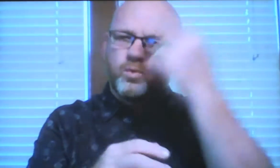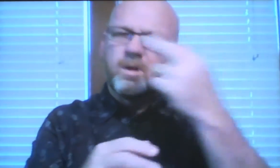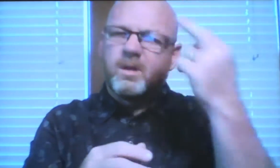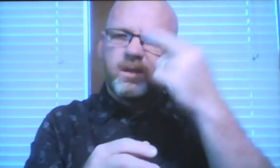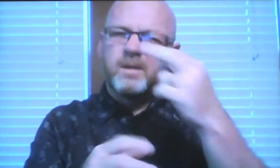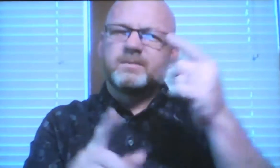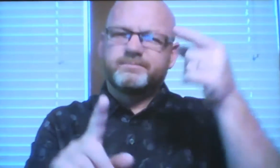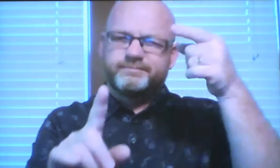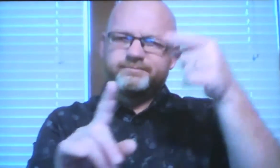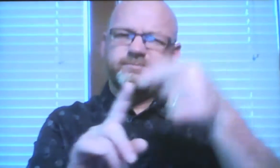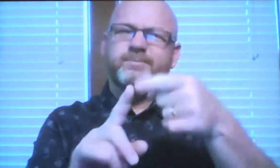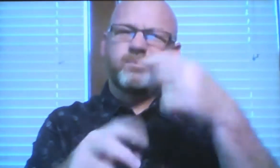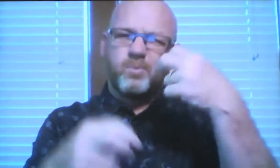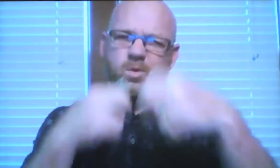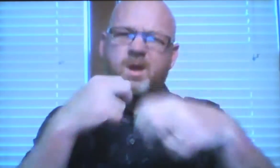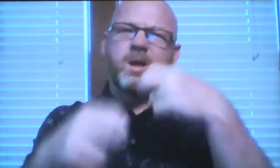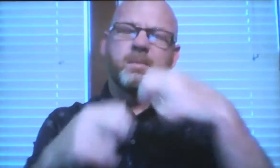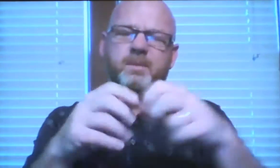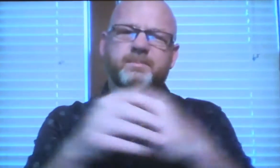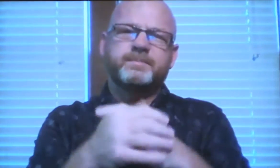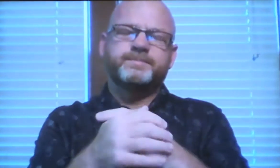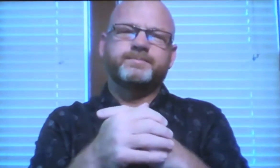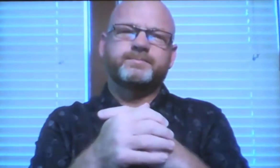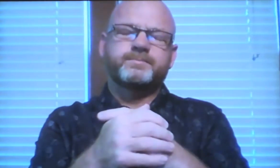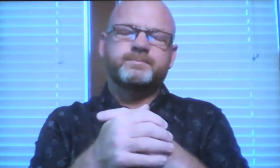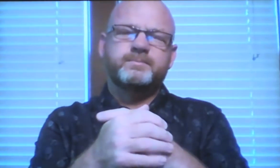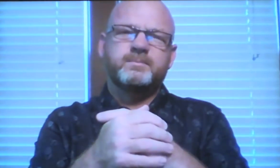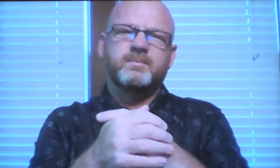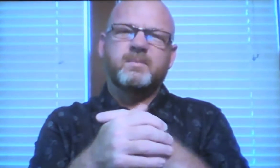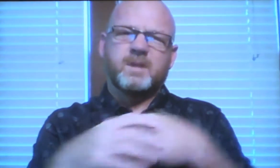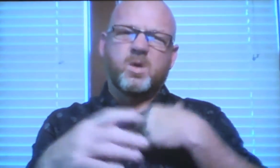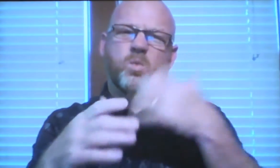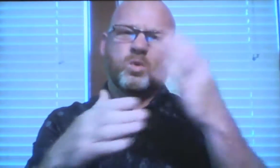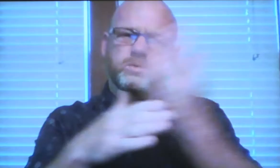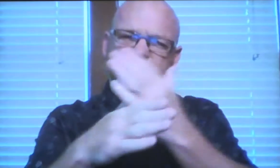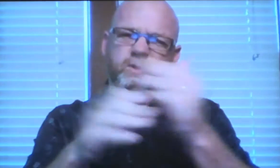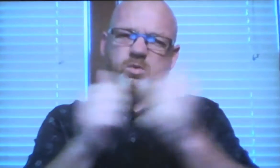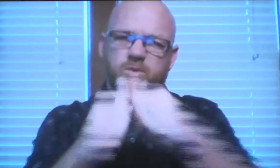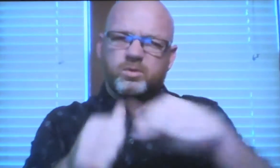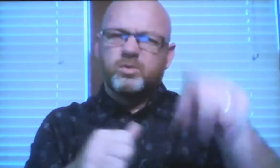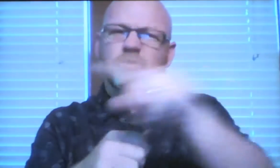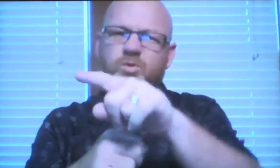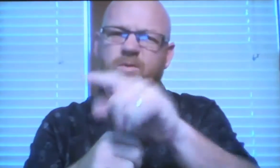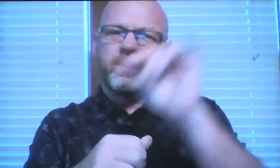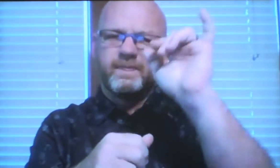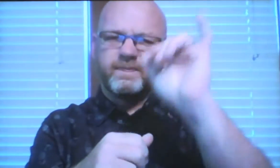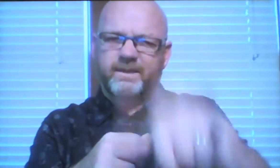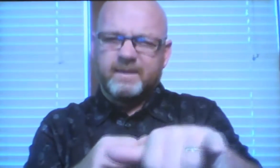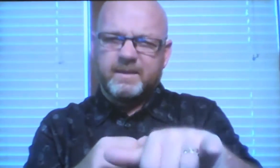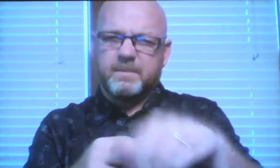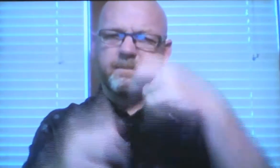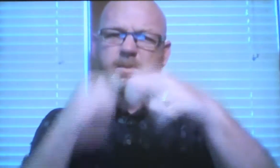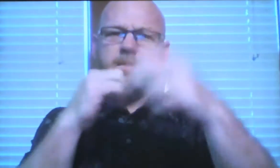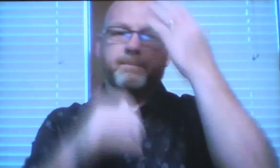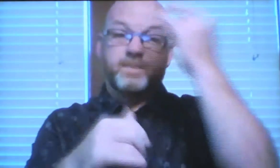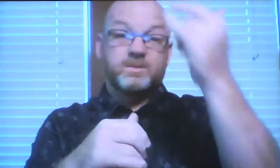So I was reading and I began to realize part of the problem, and I want to share it with you today